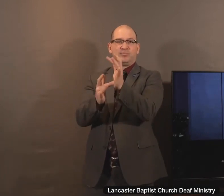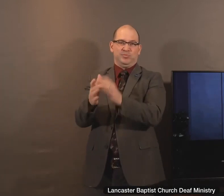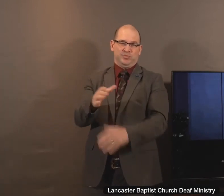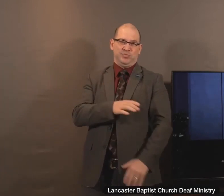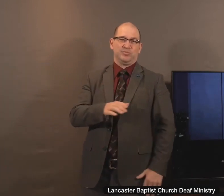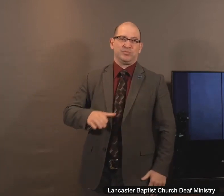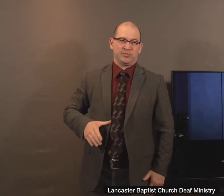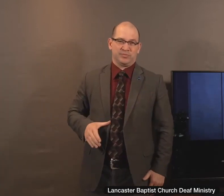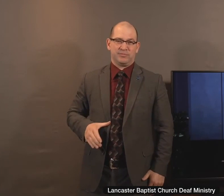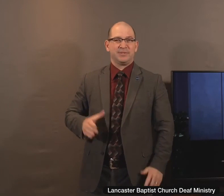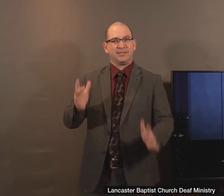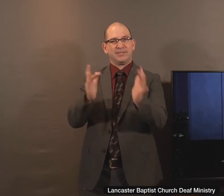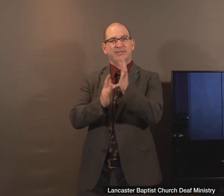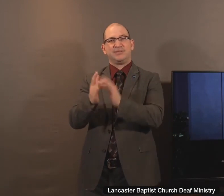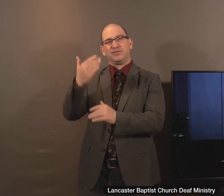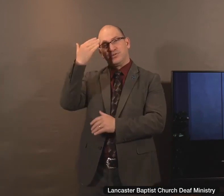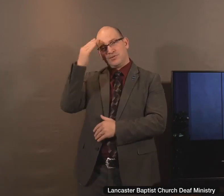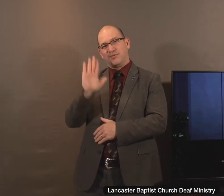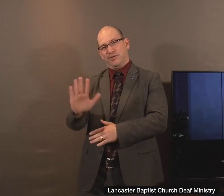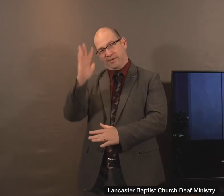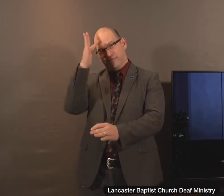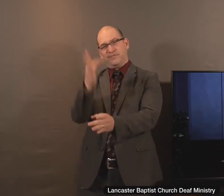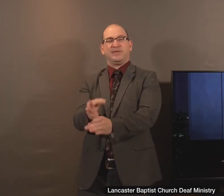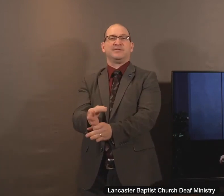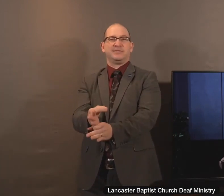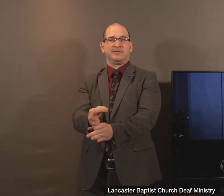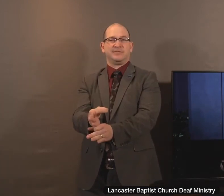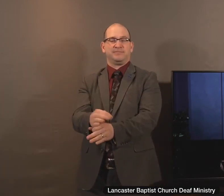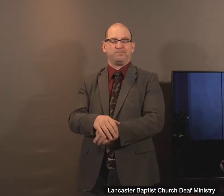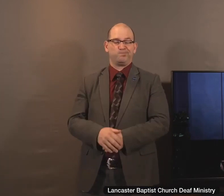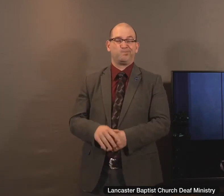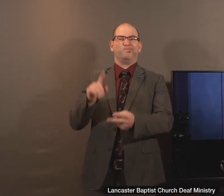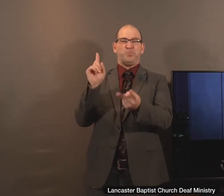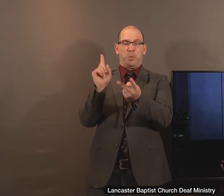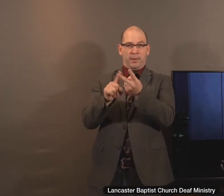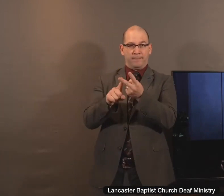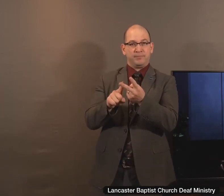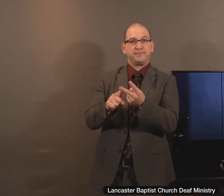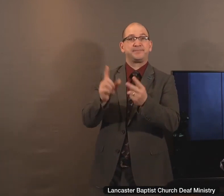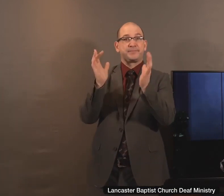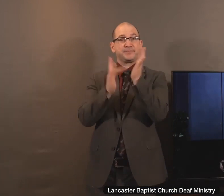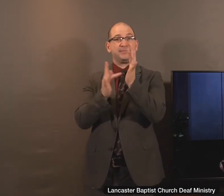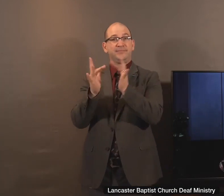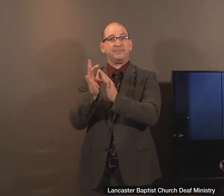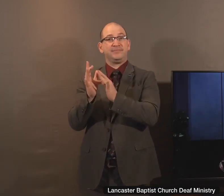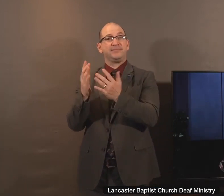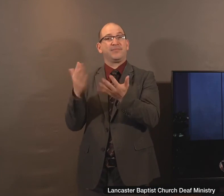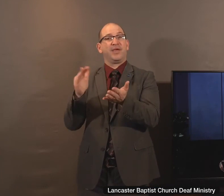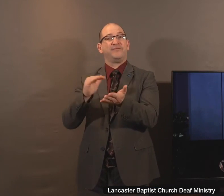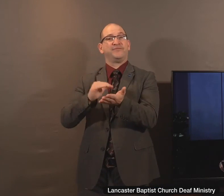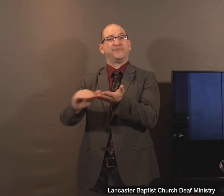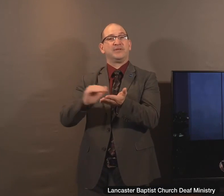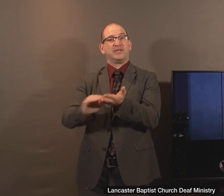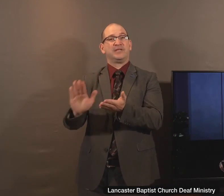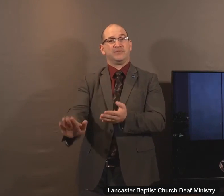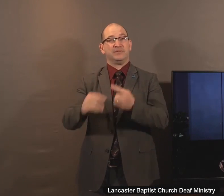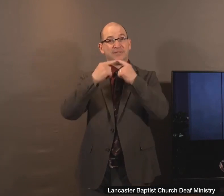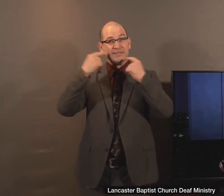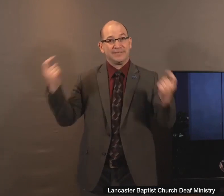observed her faith. And I want you to notice, secondly, Jesus forgave her sin. You see,